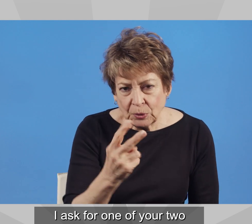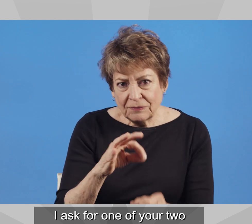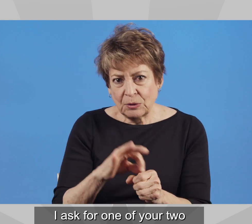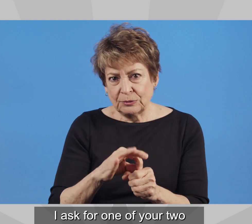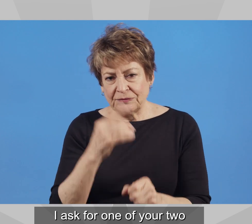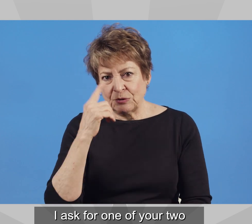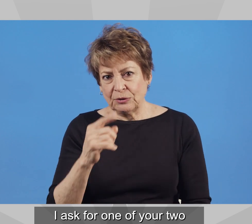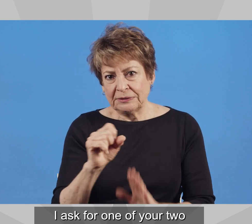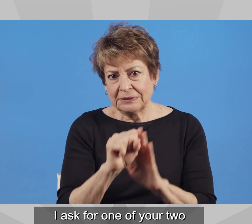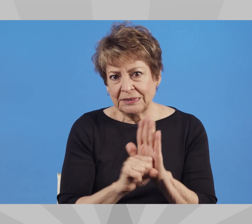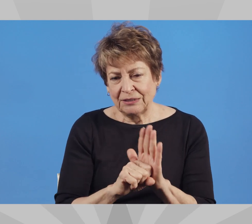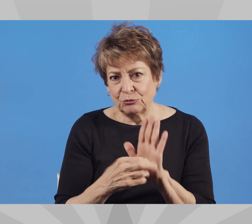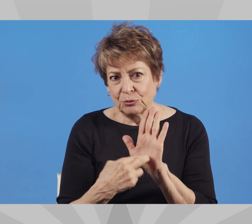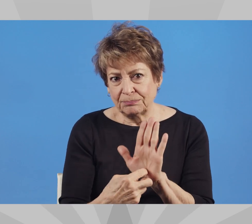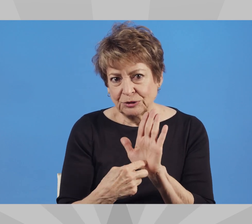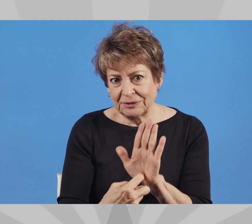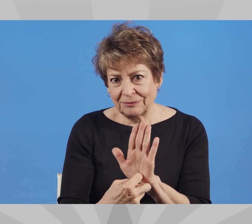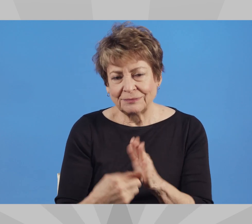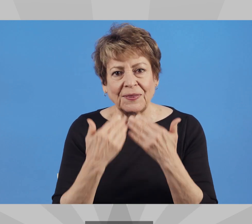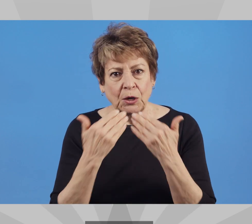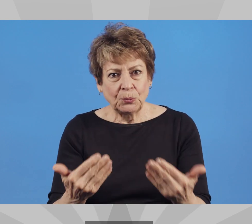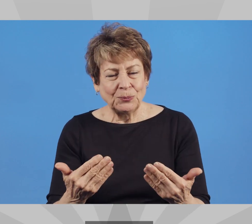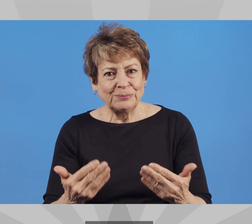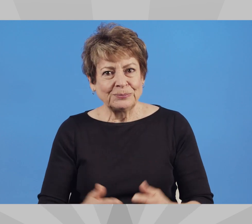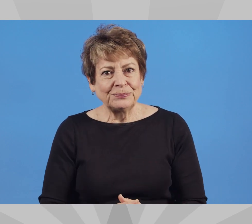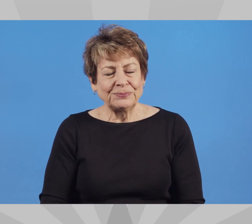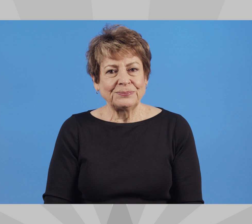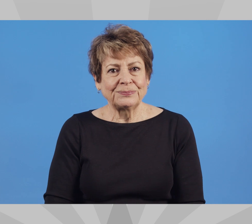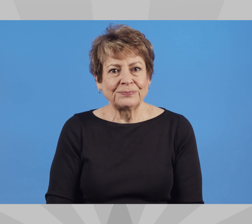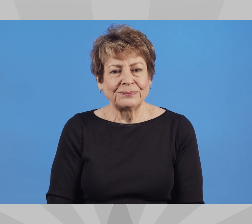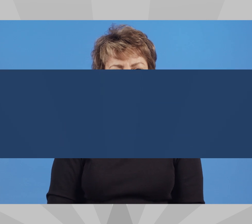for state representative. Thank you.